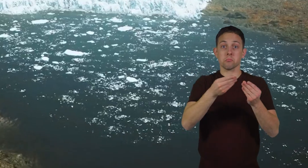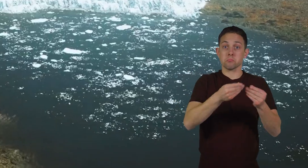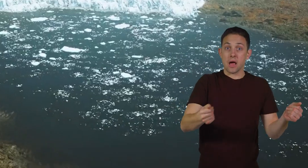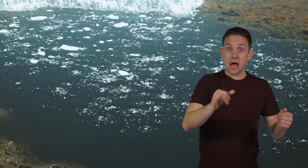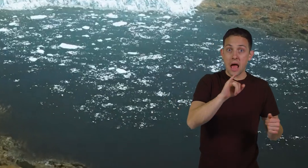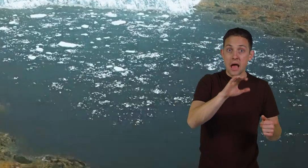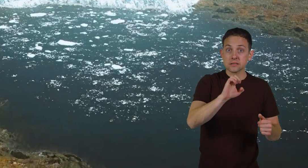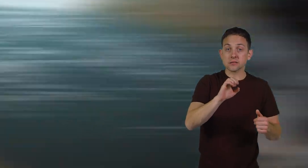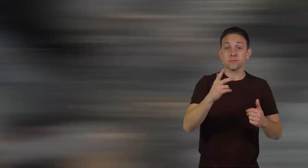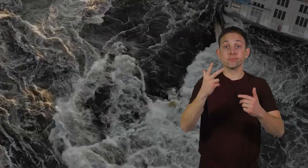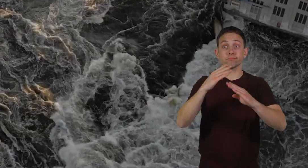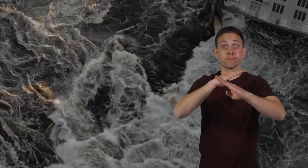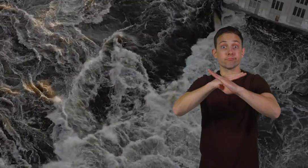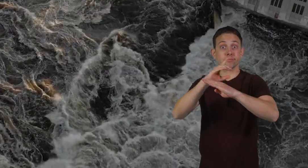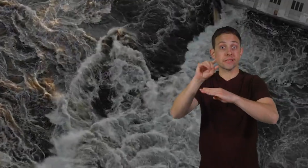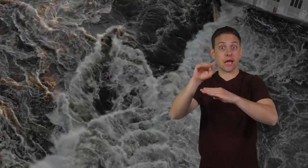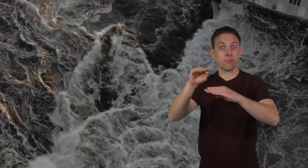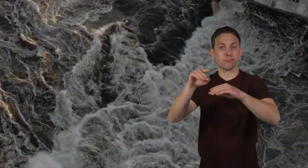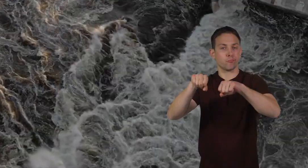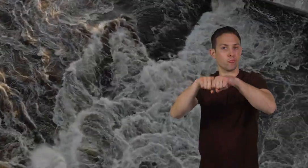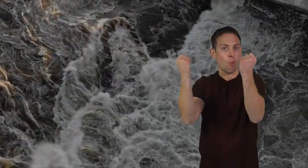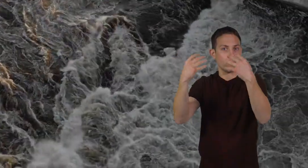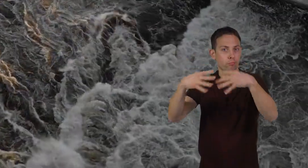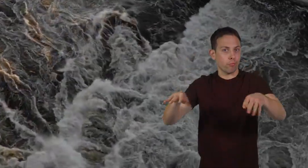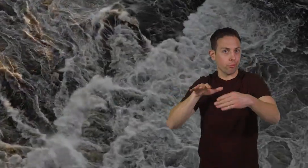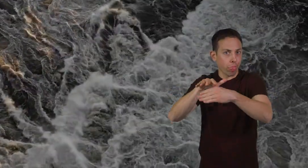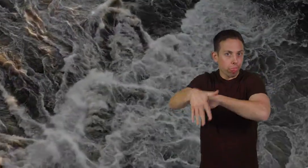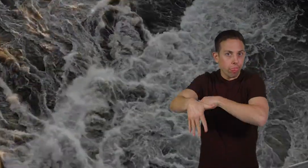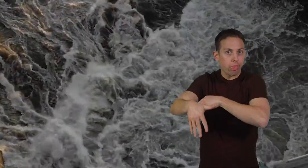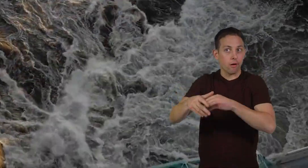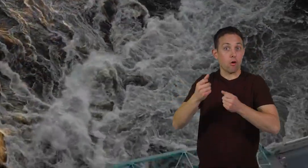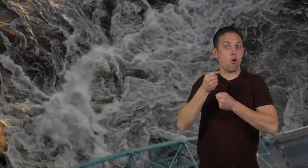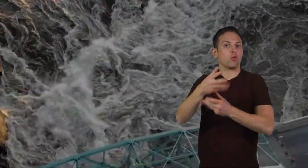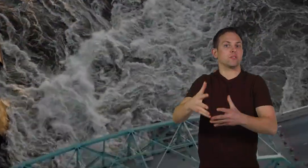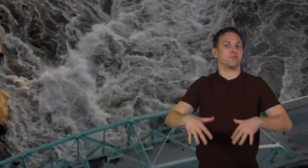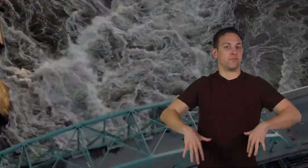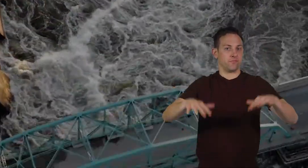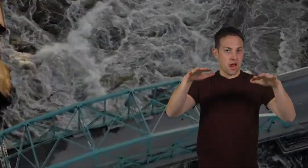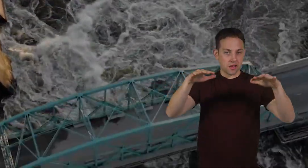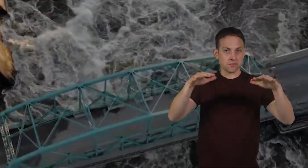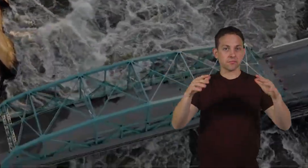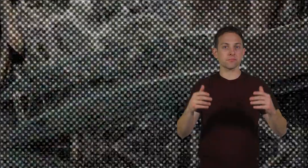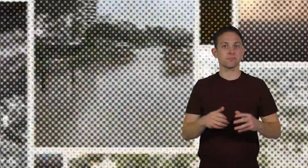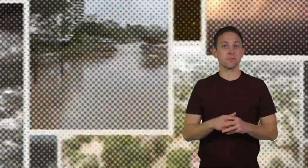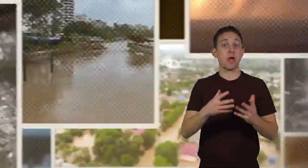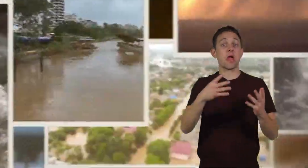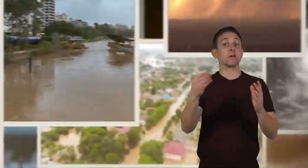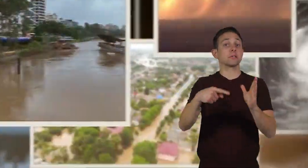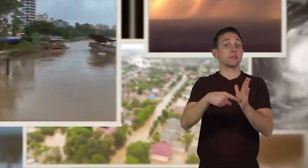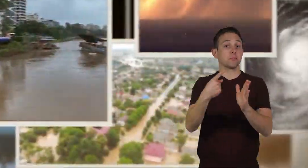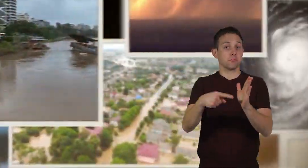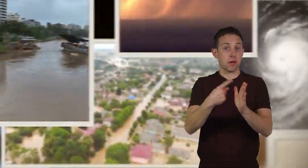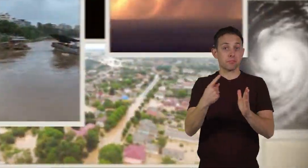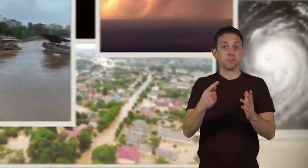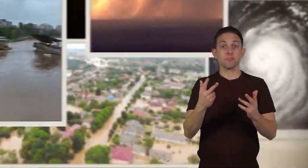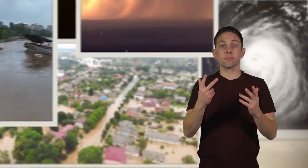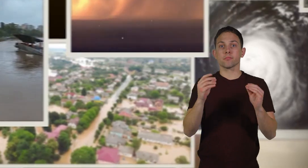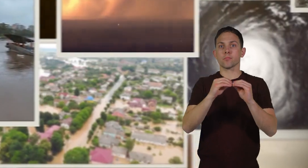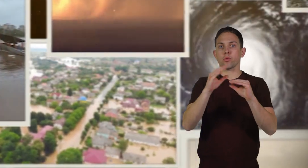ice, and dams or other barriers breaking can all cause flooding. And sometimes, more than